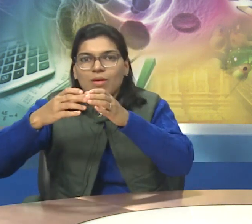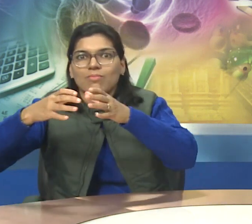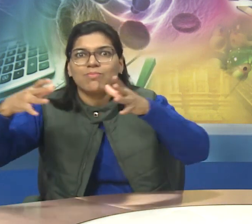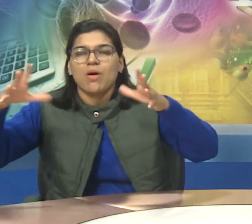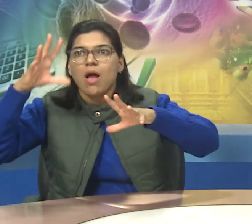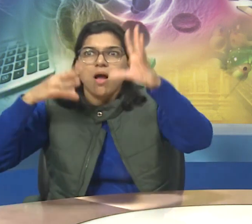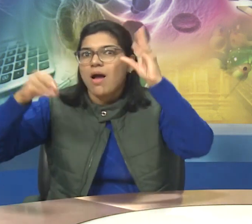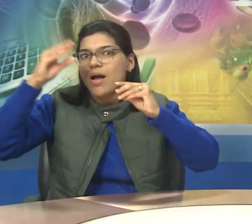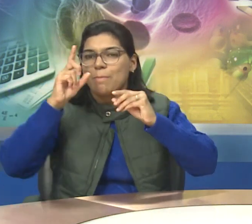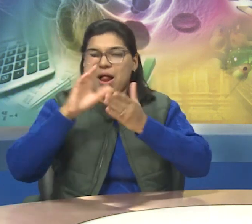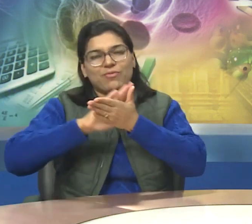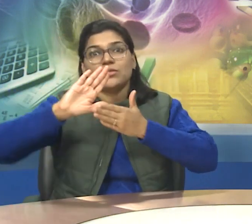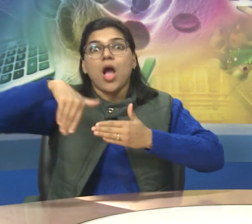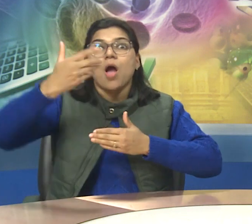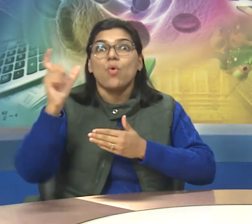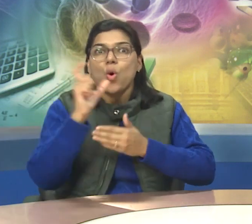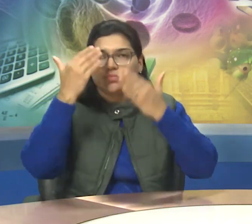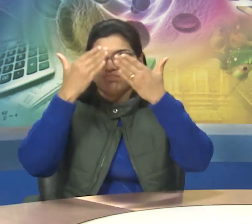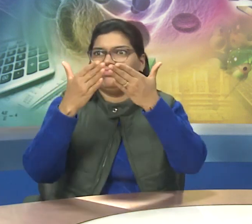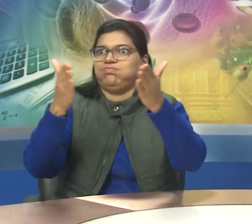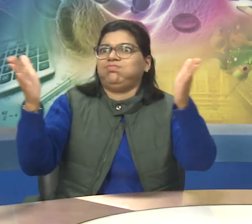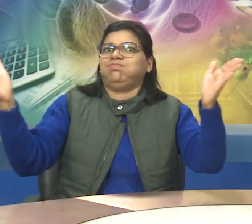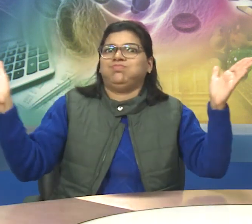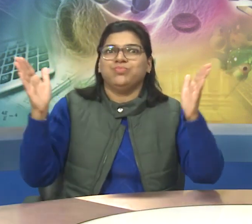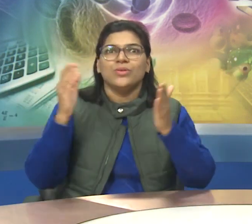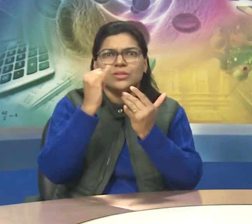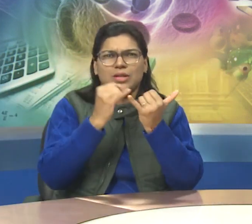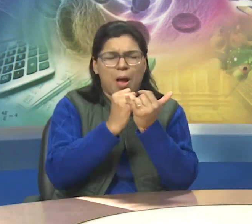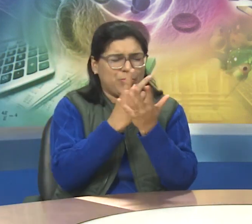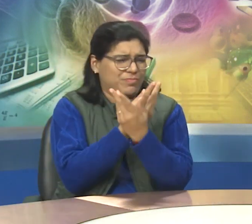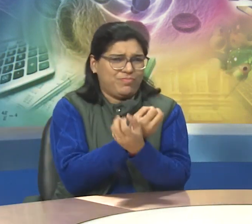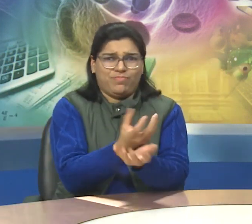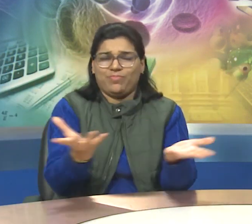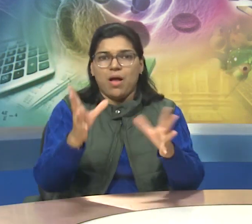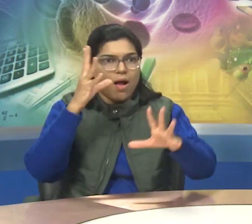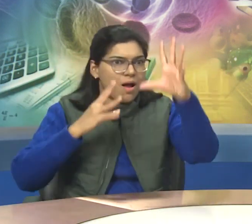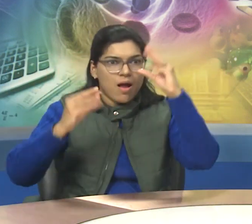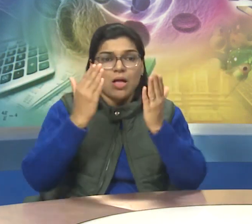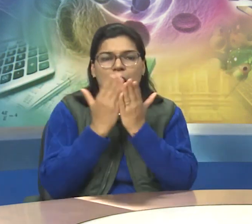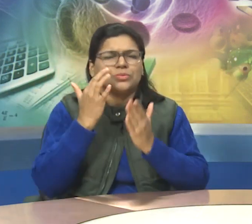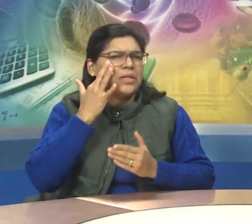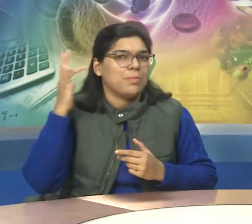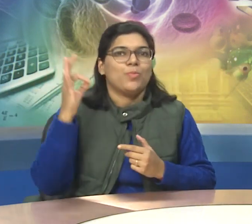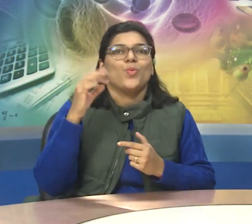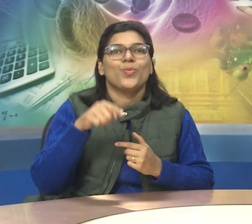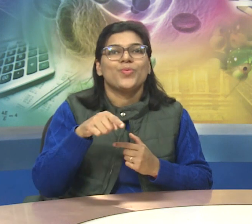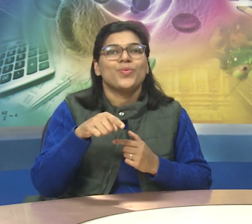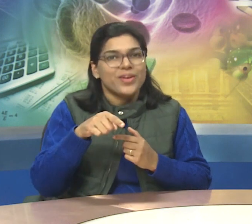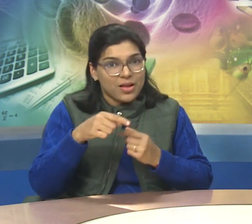class, we learn different kinds of things. And in college, we see so many different things. We learn